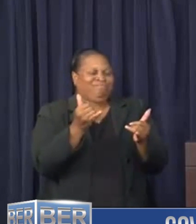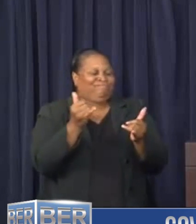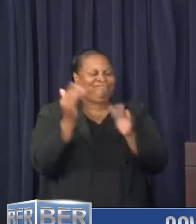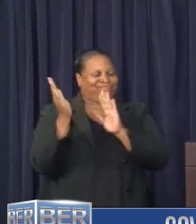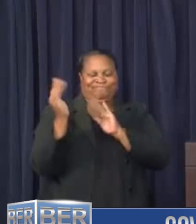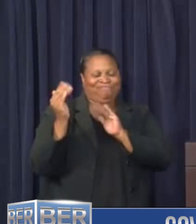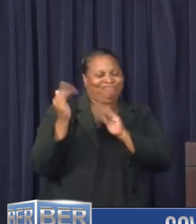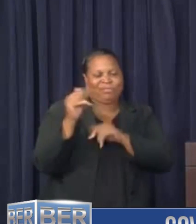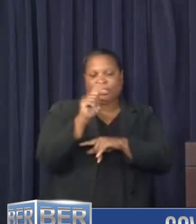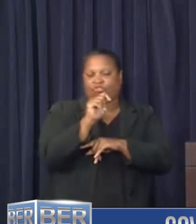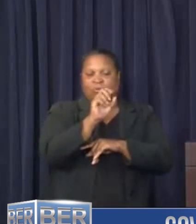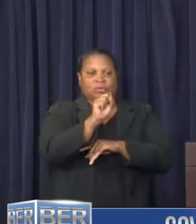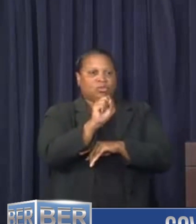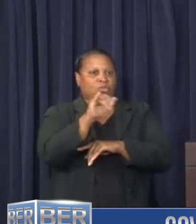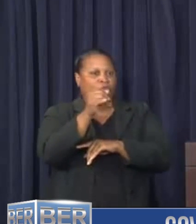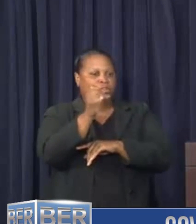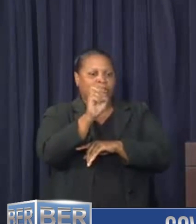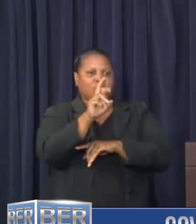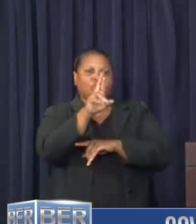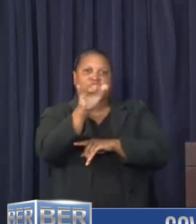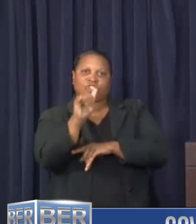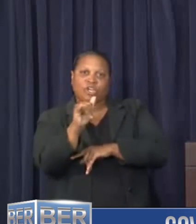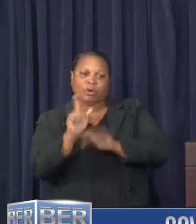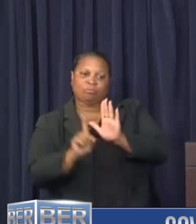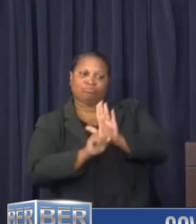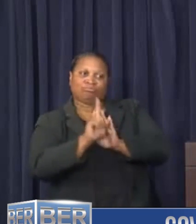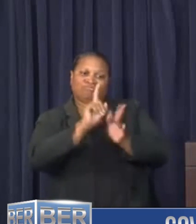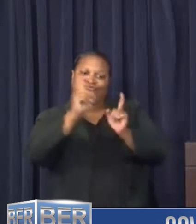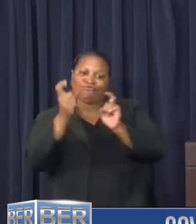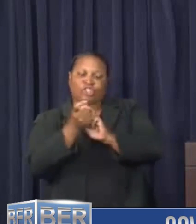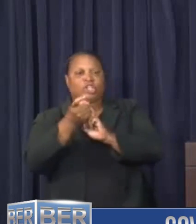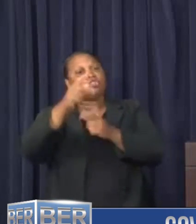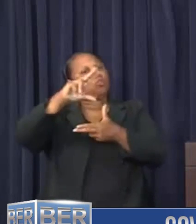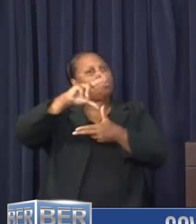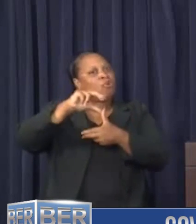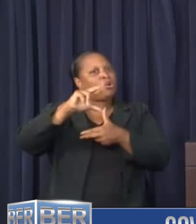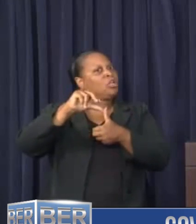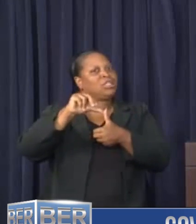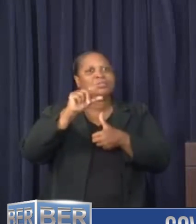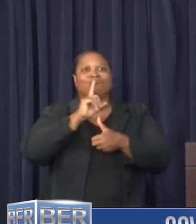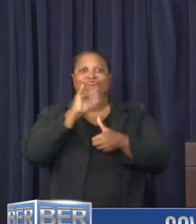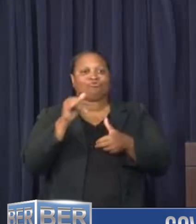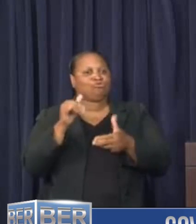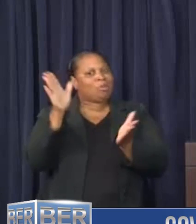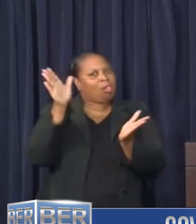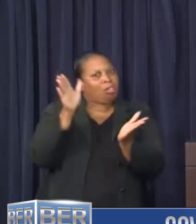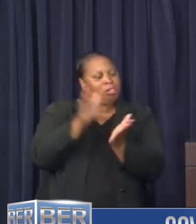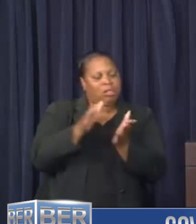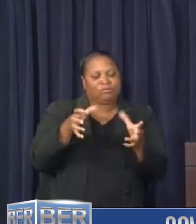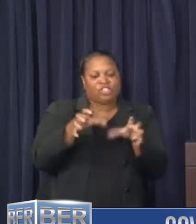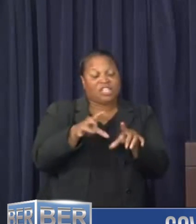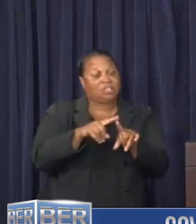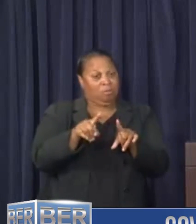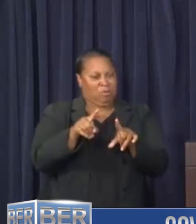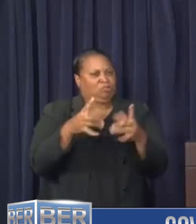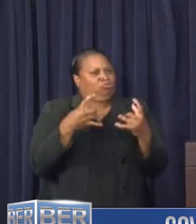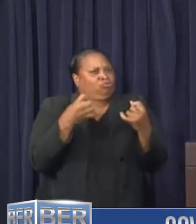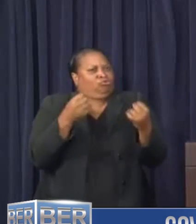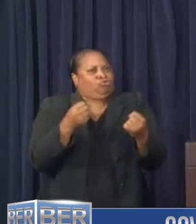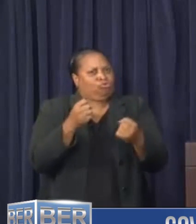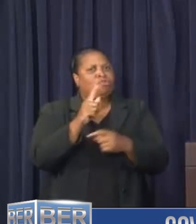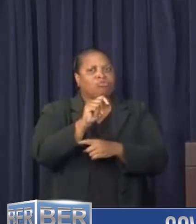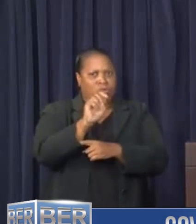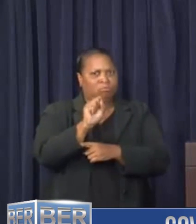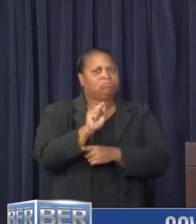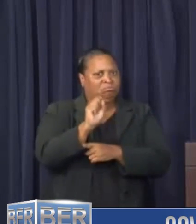expecting tropical storm Jerry to develop into a hurricane. Very, very low risk of that. So tropical storm, but a strong tropical storm.